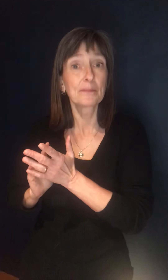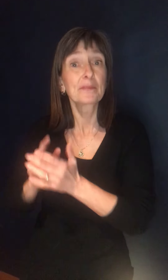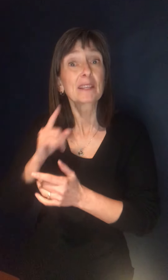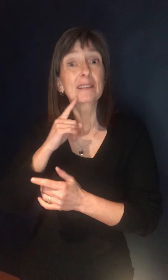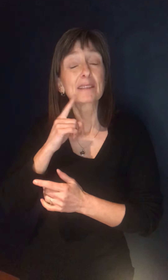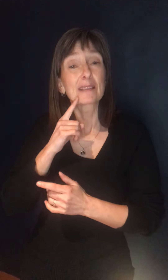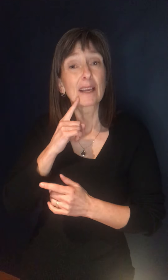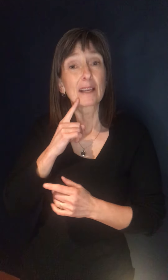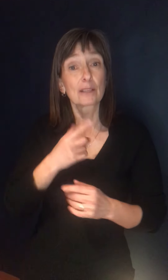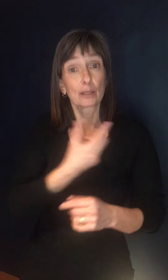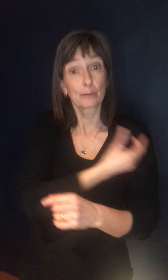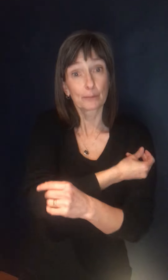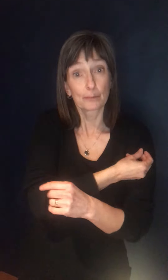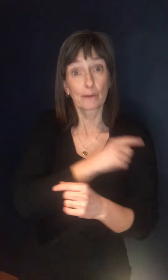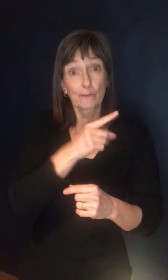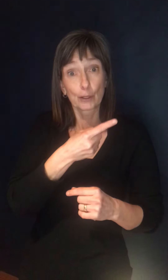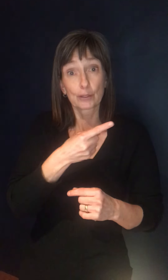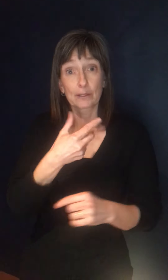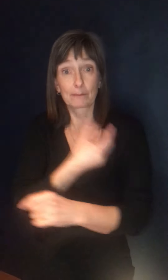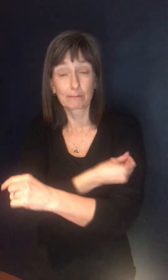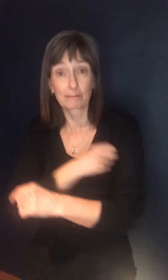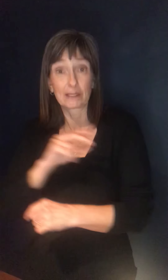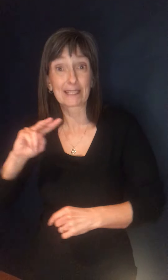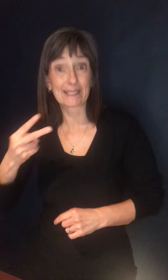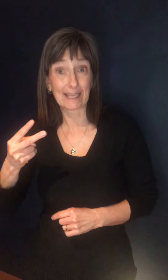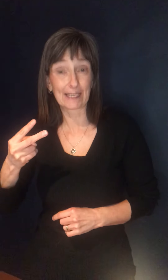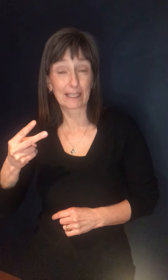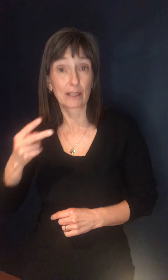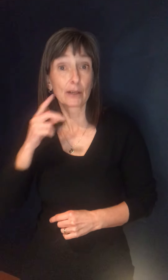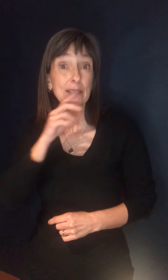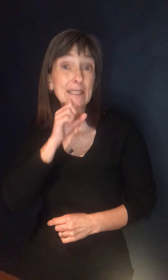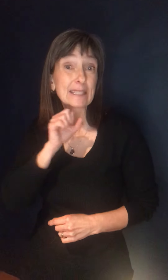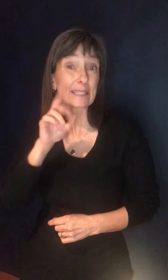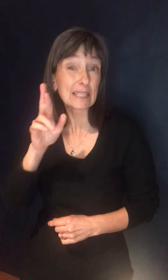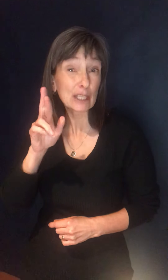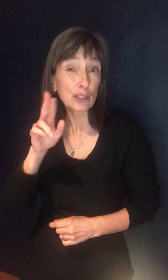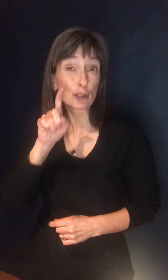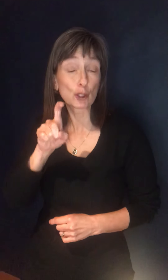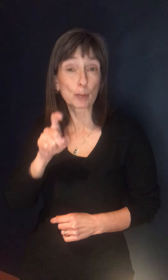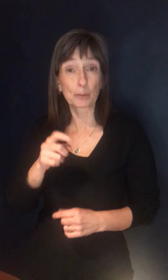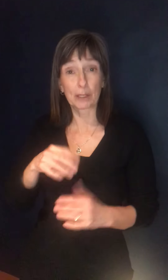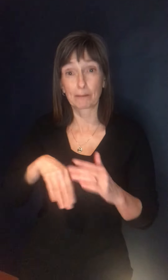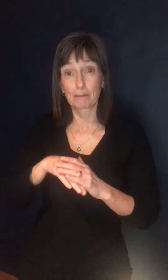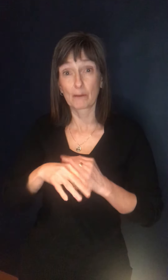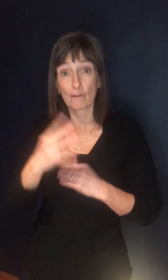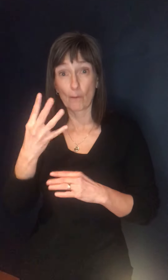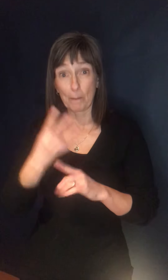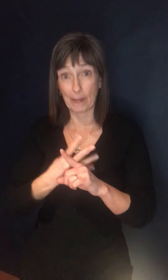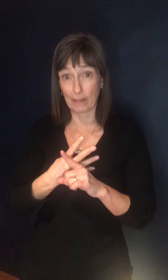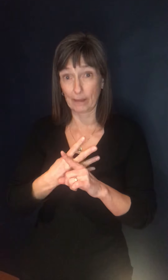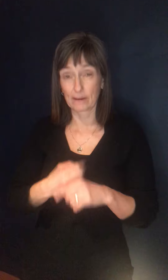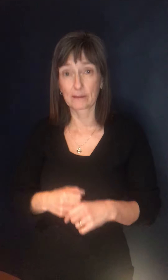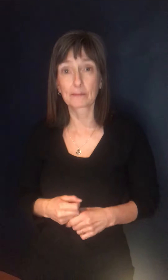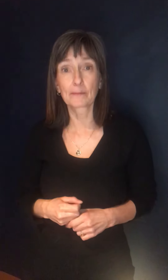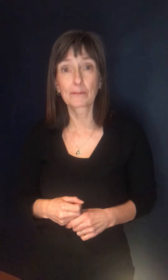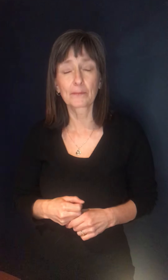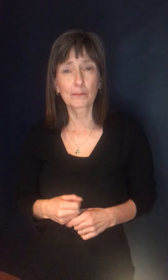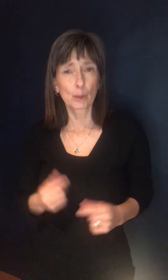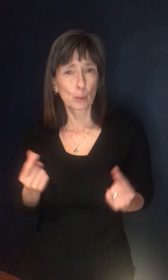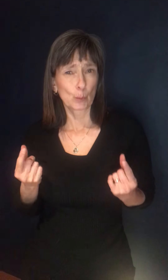Um, this is based on recent data and efficacy coming through several studies. What is the province looking to do here? Are we looking to make a change